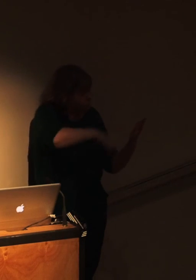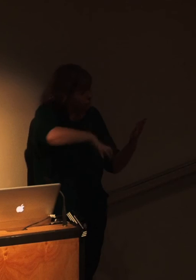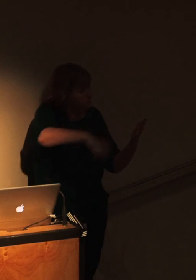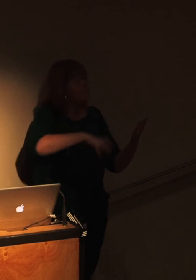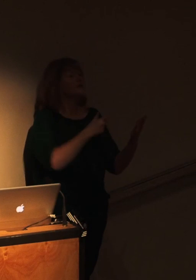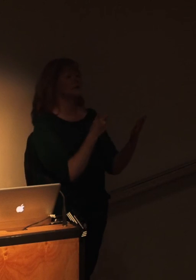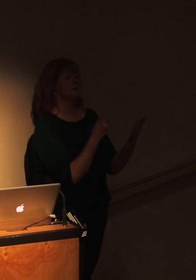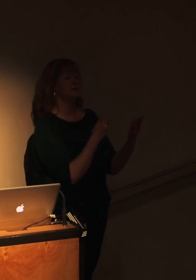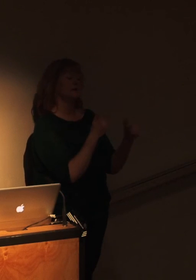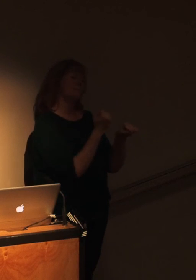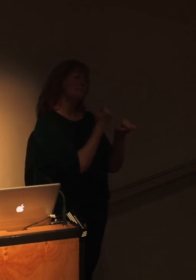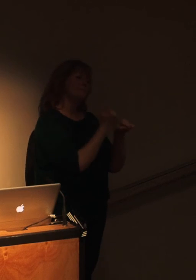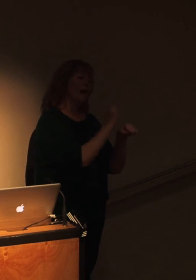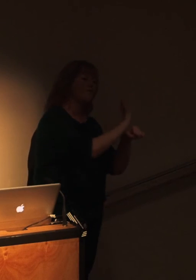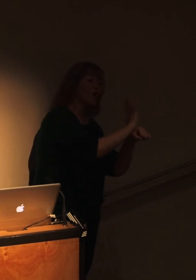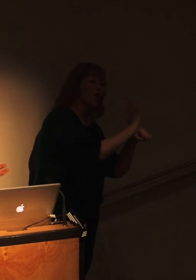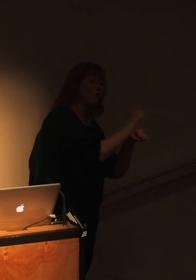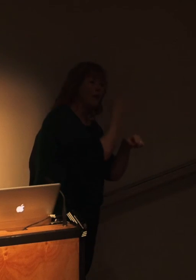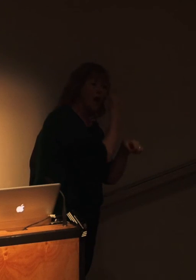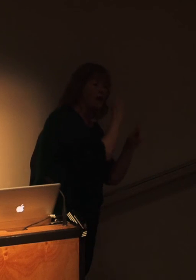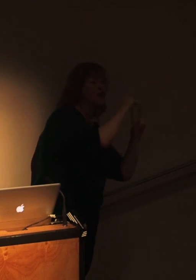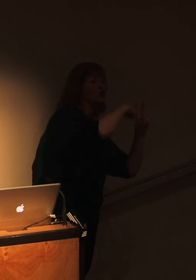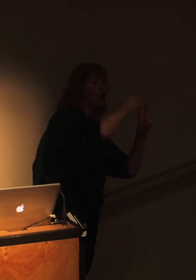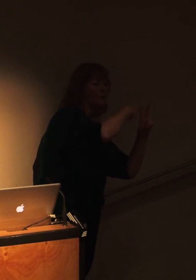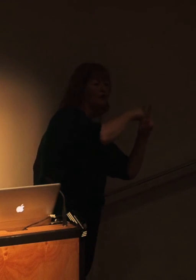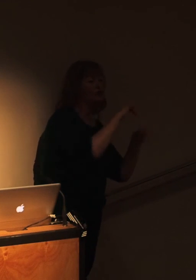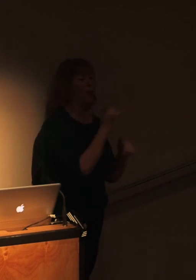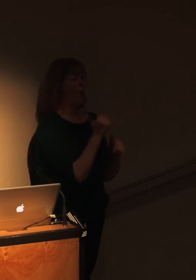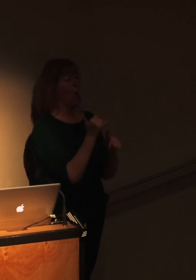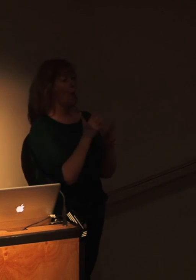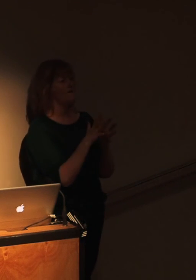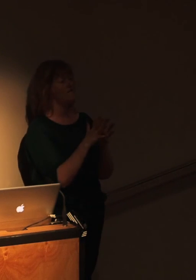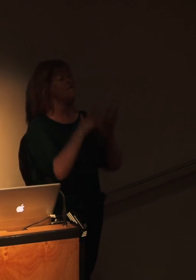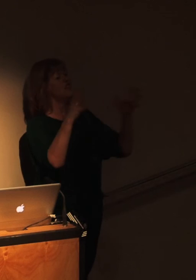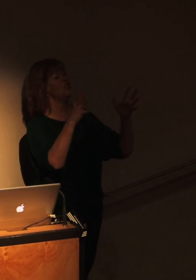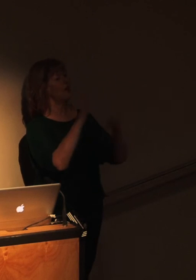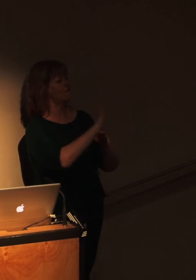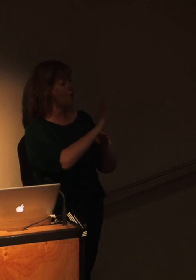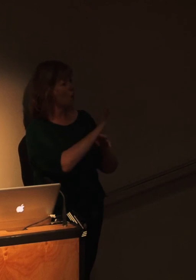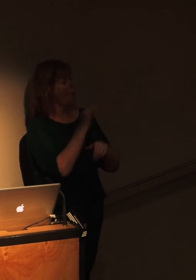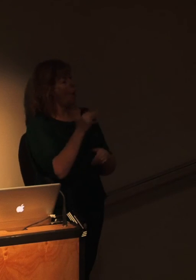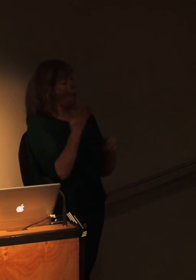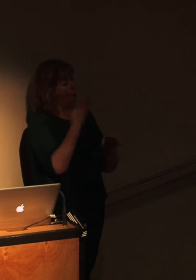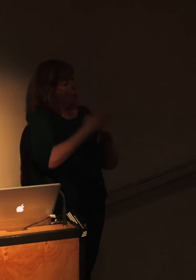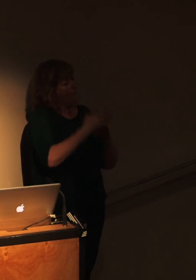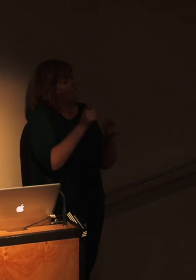you can make. You can make films like I make, documentaries. You can make feature films. You can even work for news. And if you work for news, and you've only got